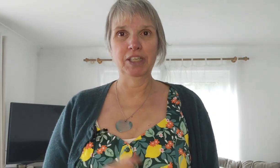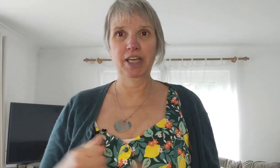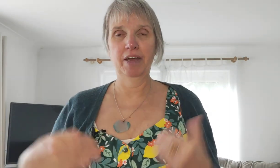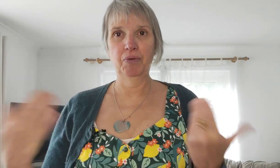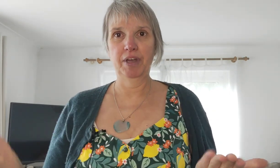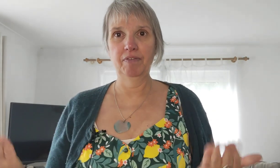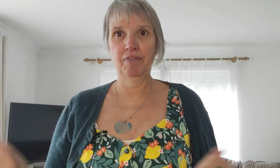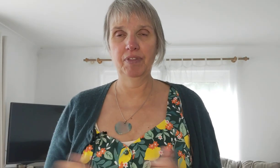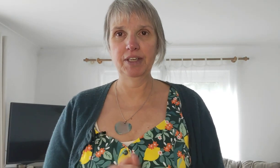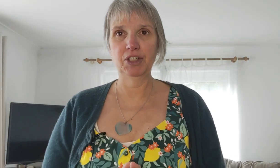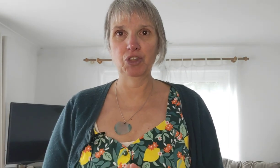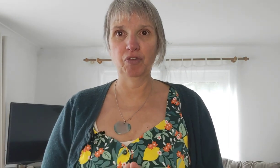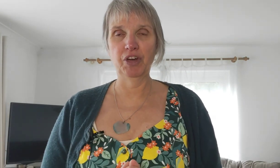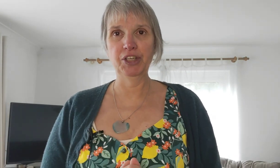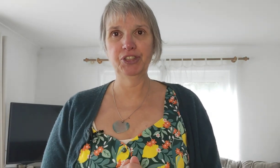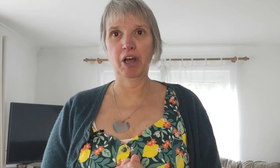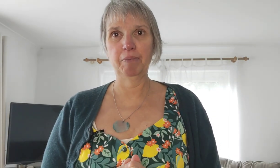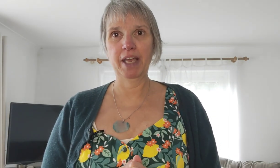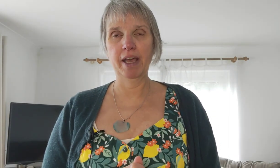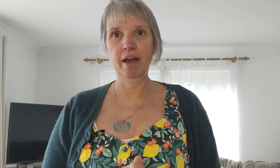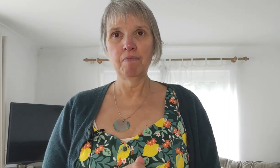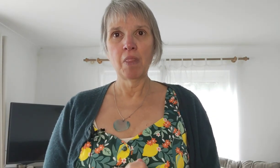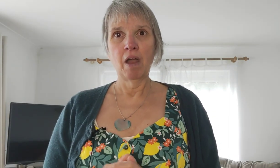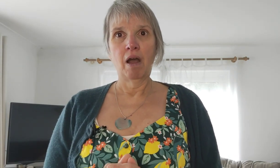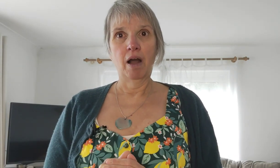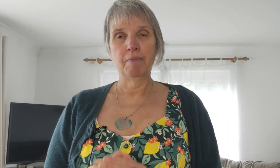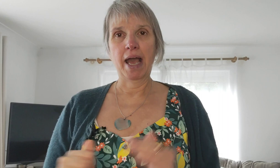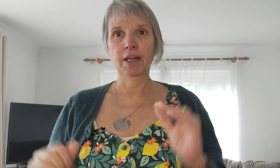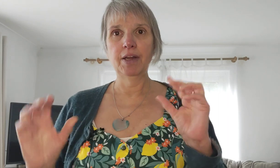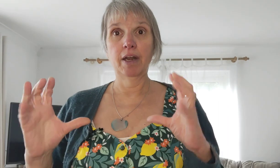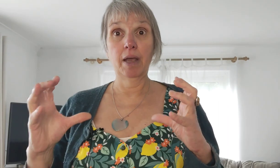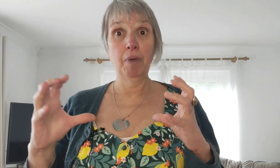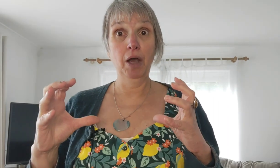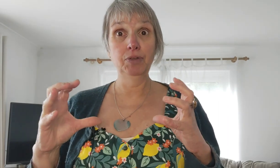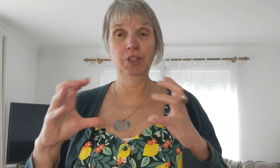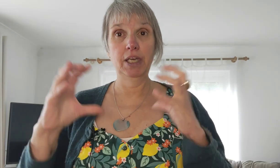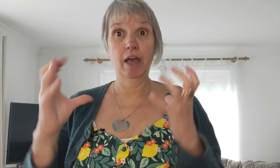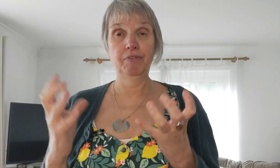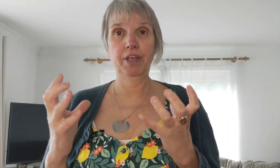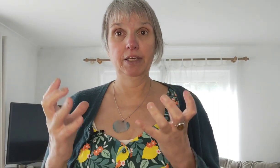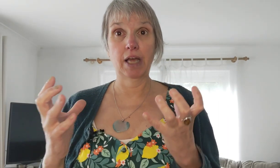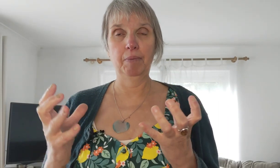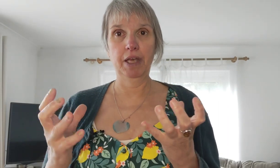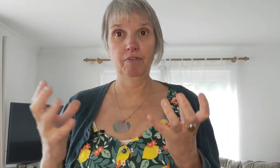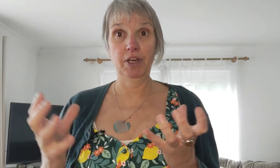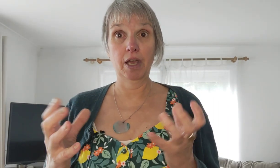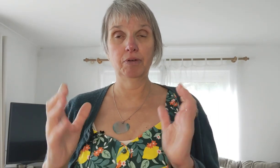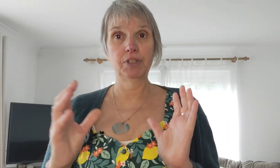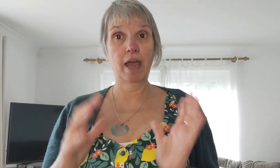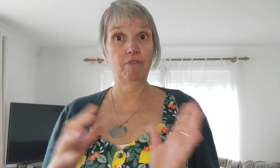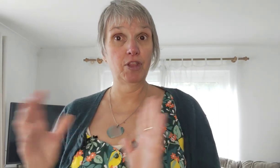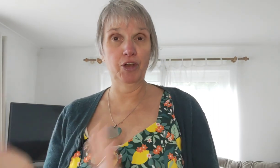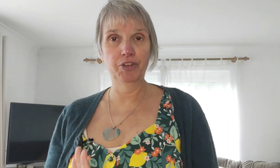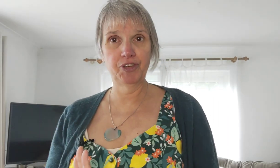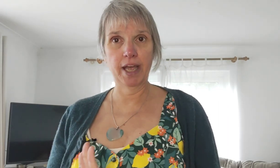my channel if this is your first time here i'm Helen and i post EFT tapping videos every Thursday